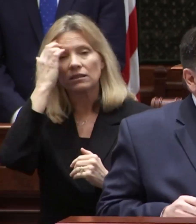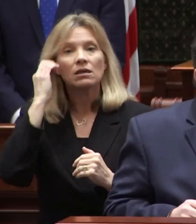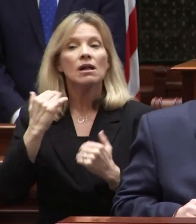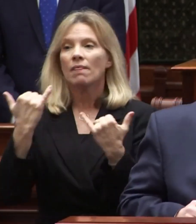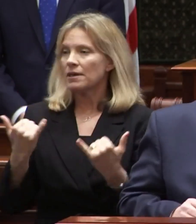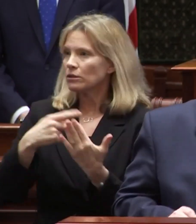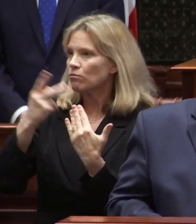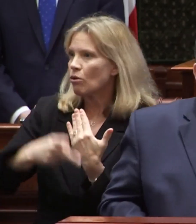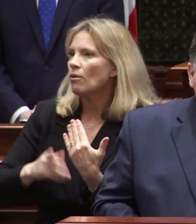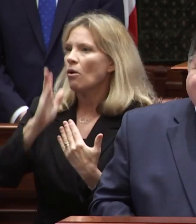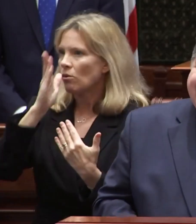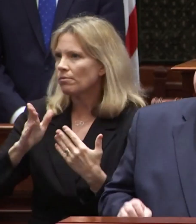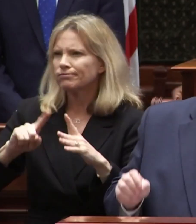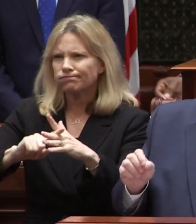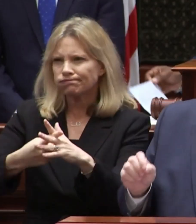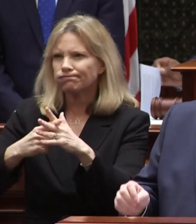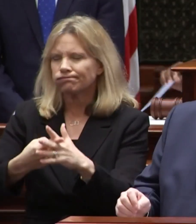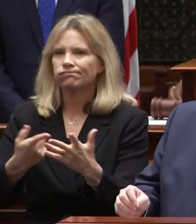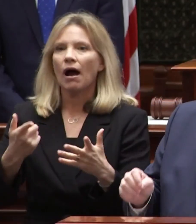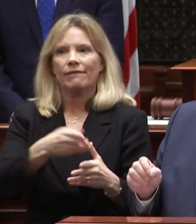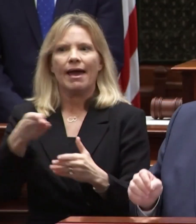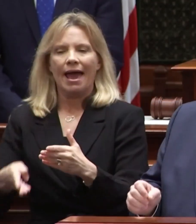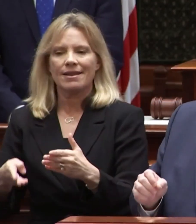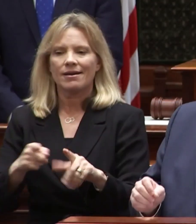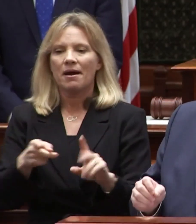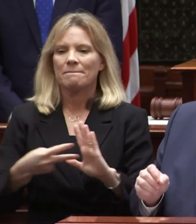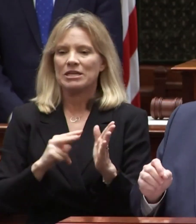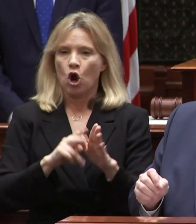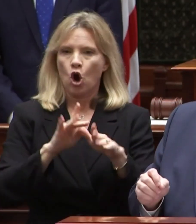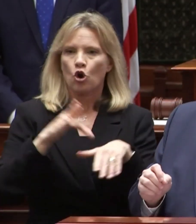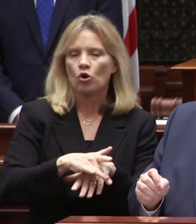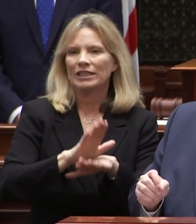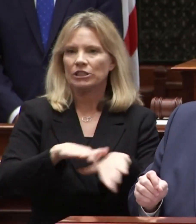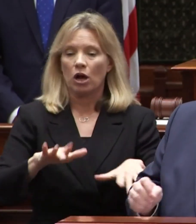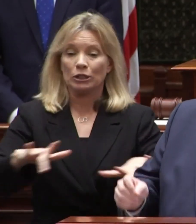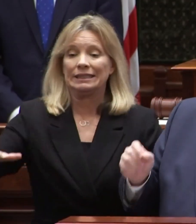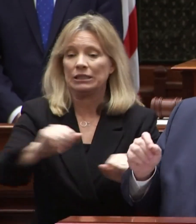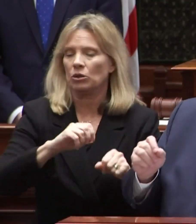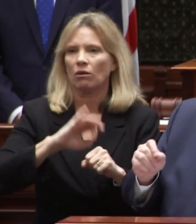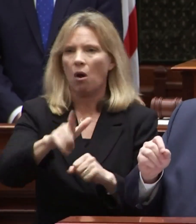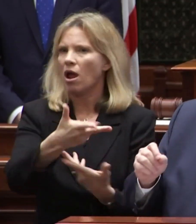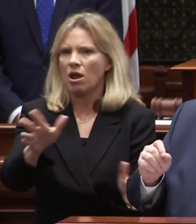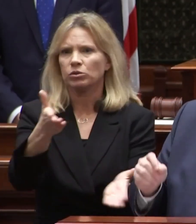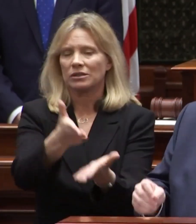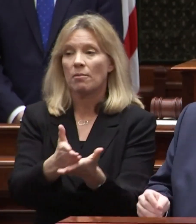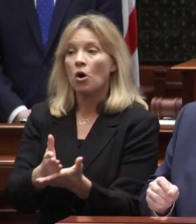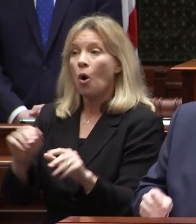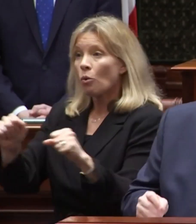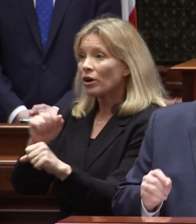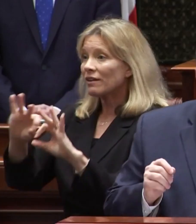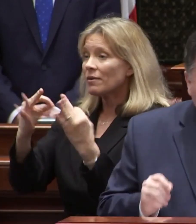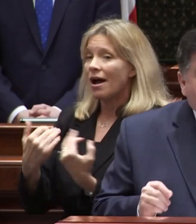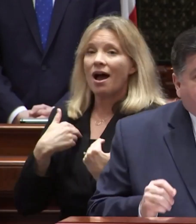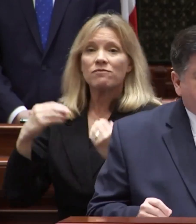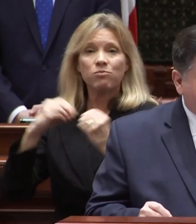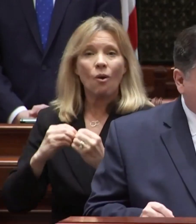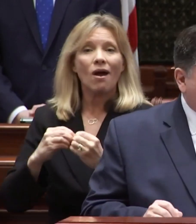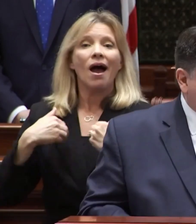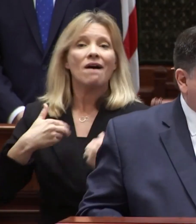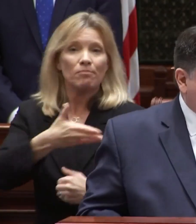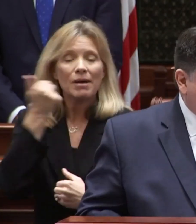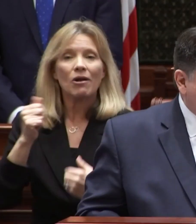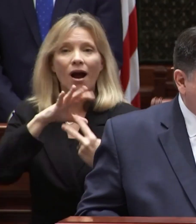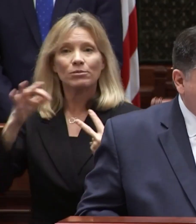this program will be the beginning of the end of early childhood deserts in illinois and working families will have more and better